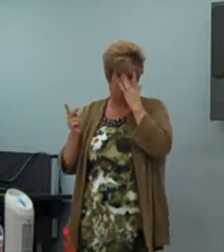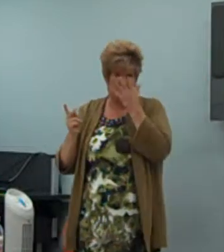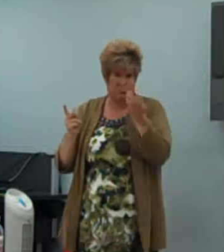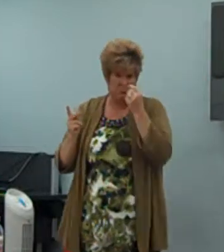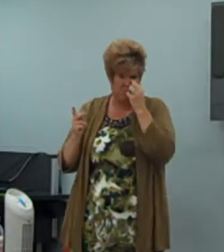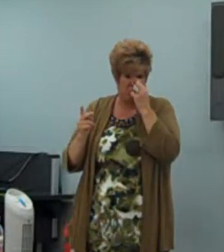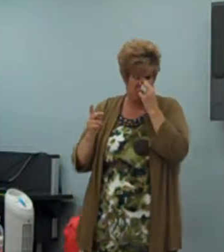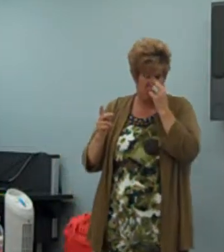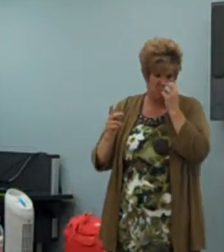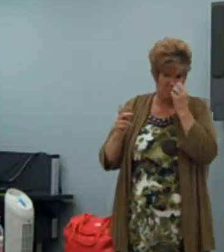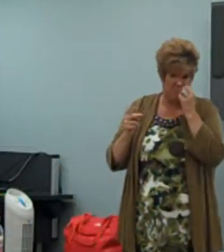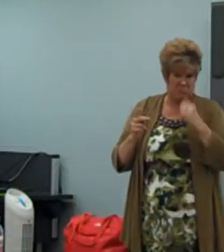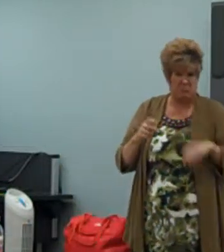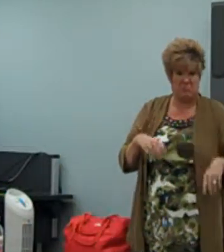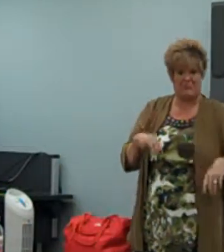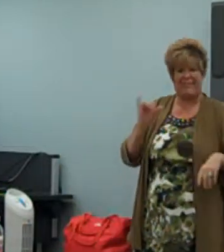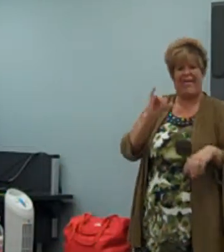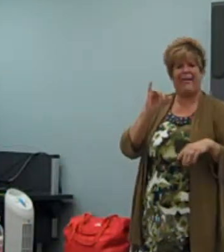or anything really, like, a flexible sole.